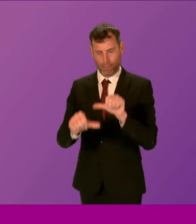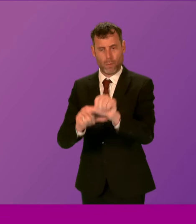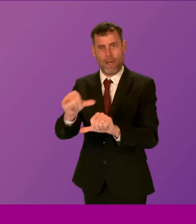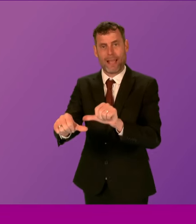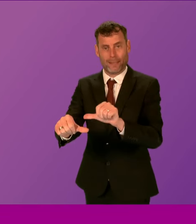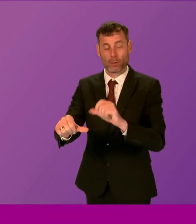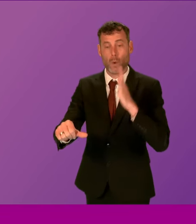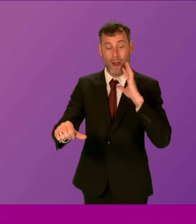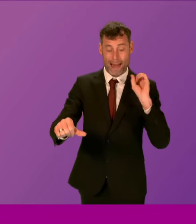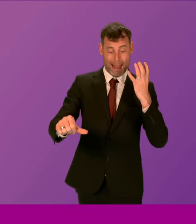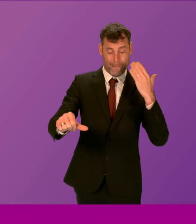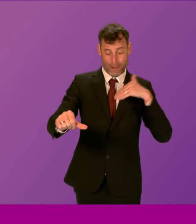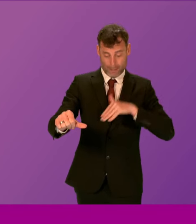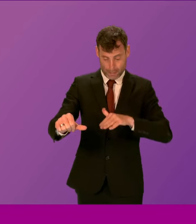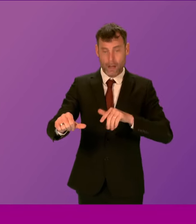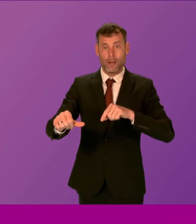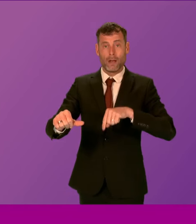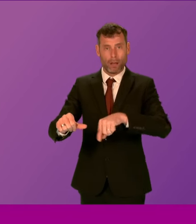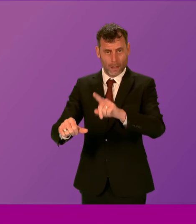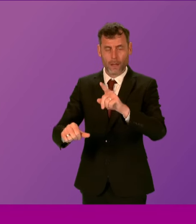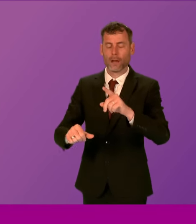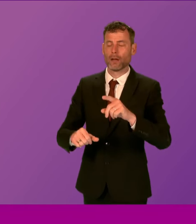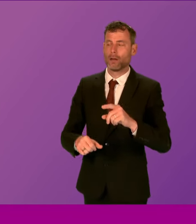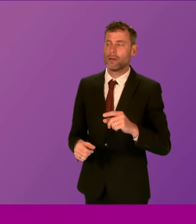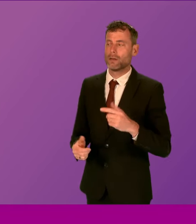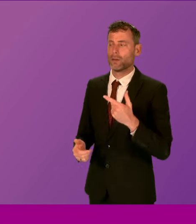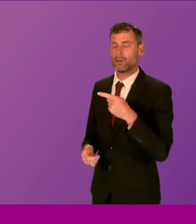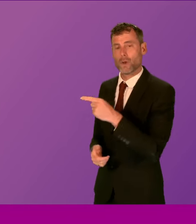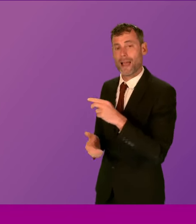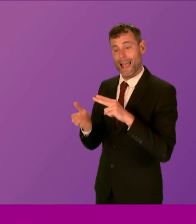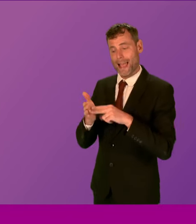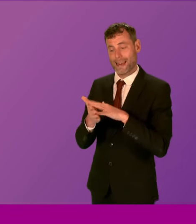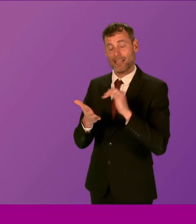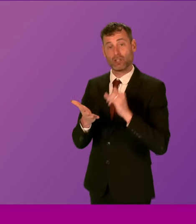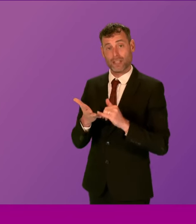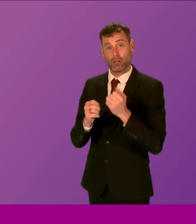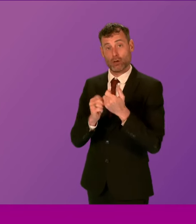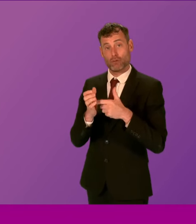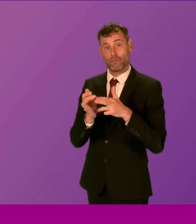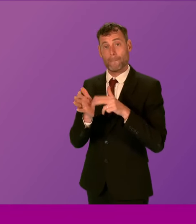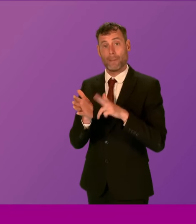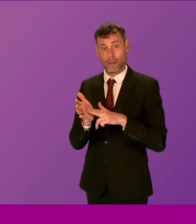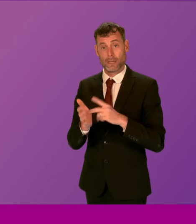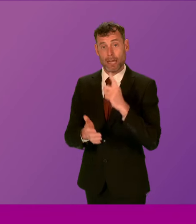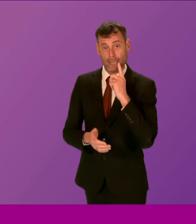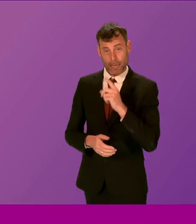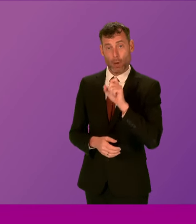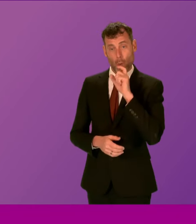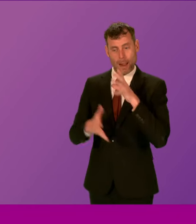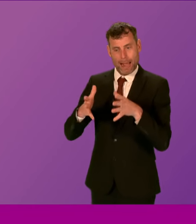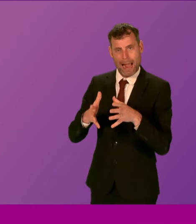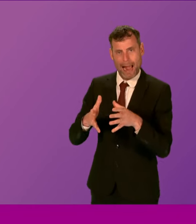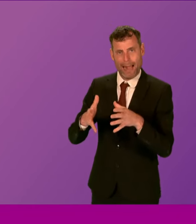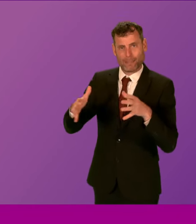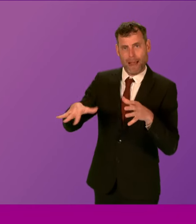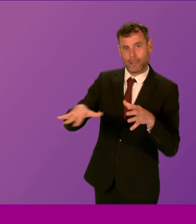as opposed to coming to ARI. ARI and NHS Grampian have also ensured that they're expanding the site's acute capacity and have recently